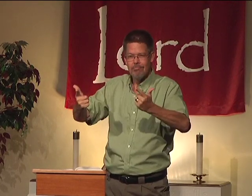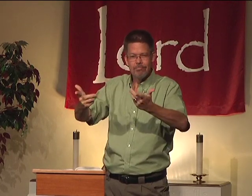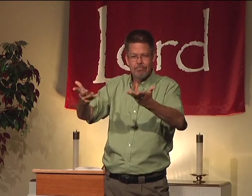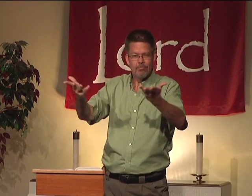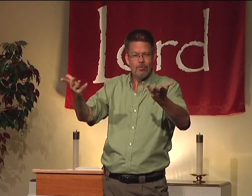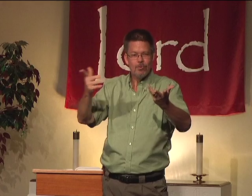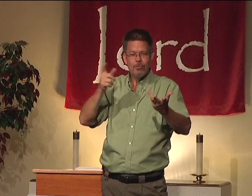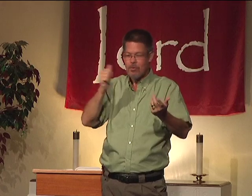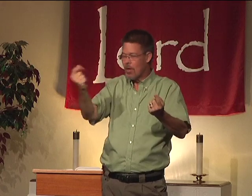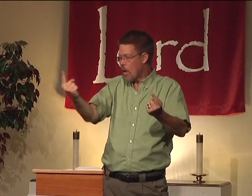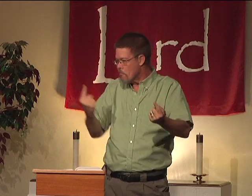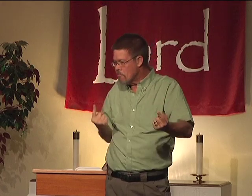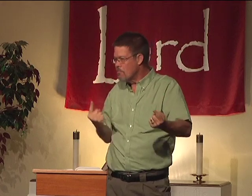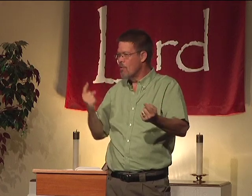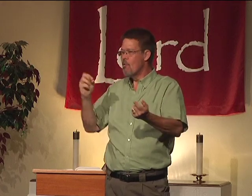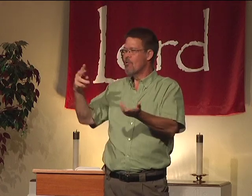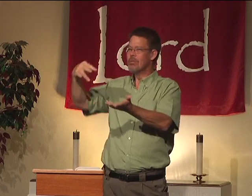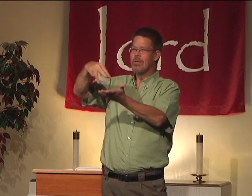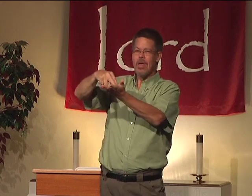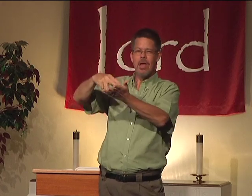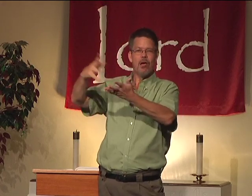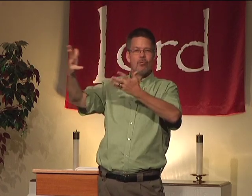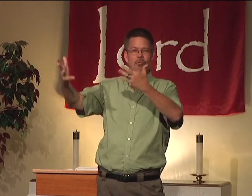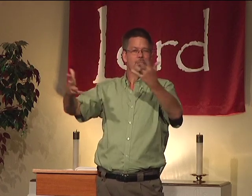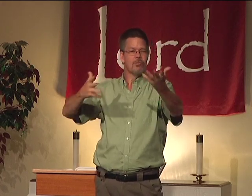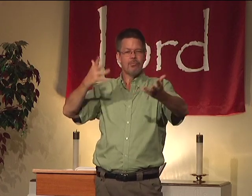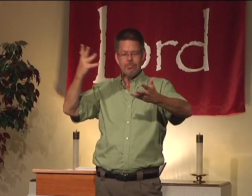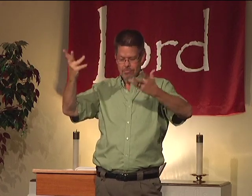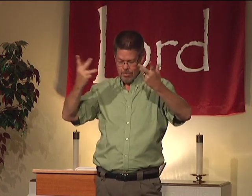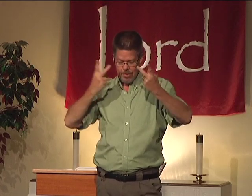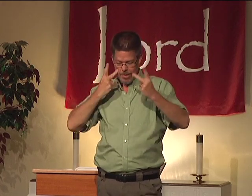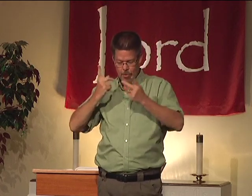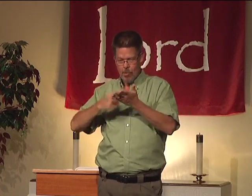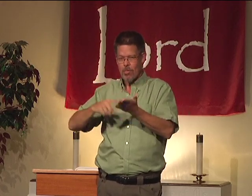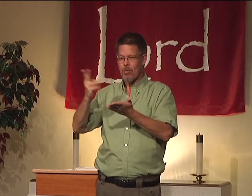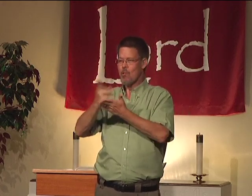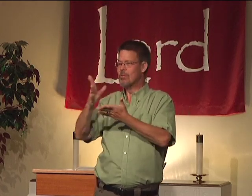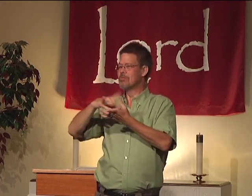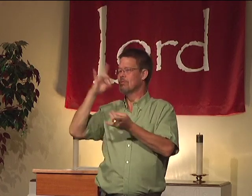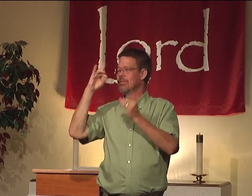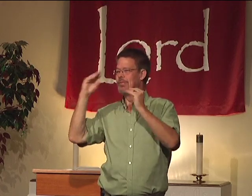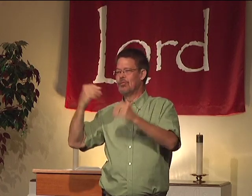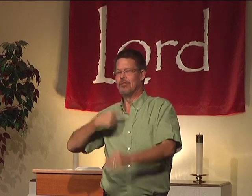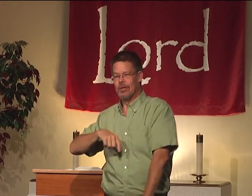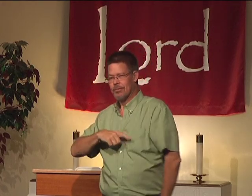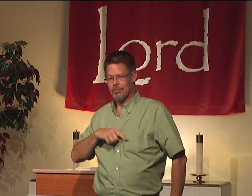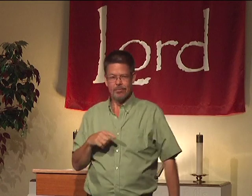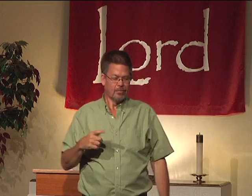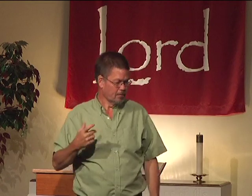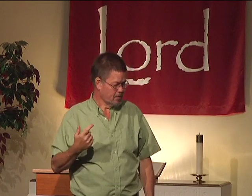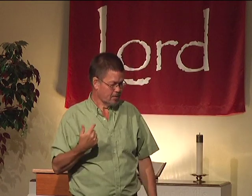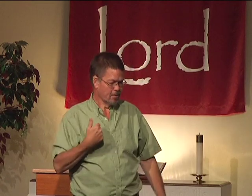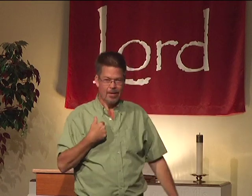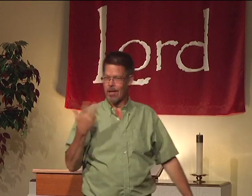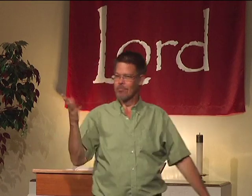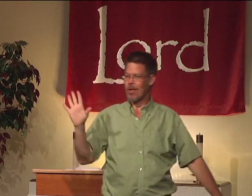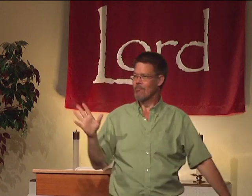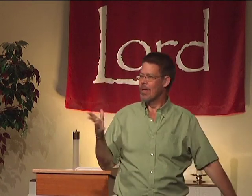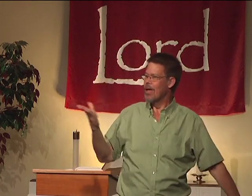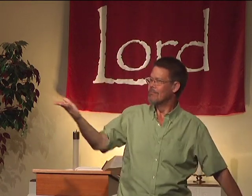I'm not going to actually close the prayer because I'm going to turn it over to you. You can just stand up where you are. You can come to the front. And let's see what the Holy Spirit teaches us this